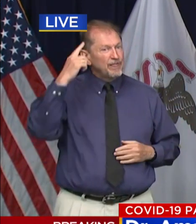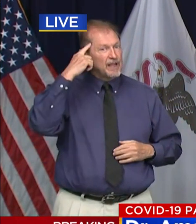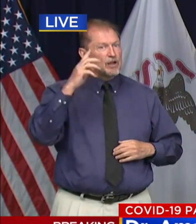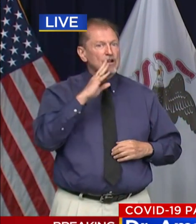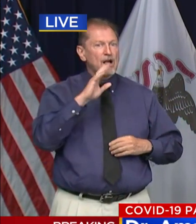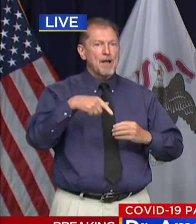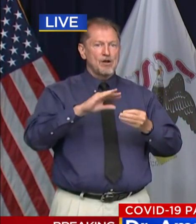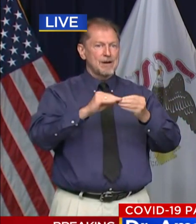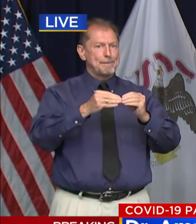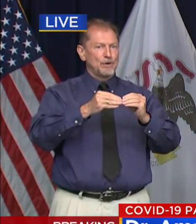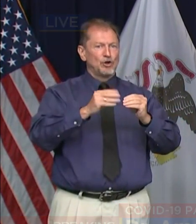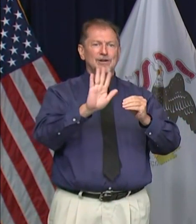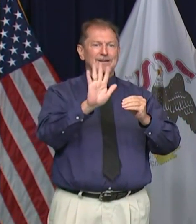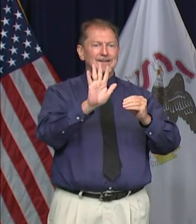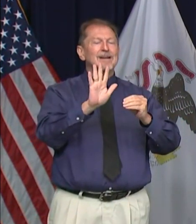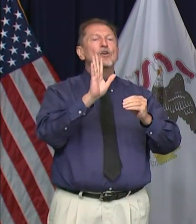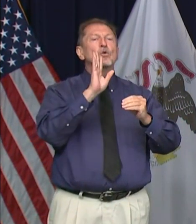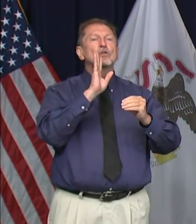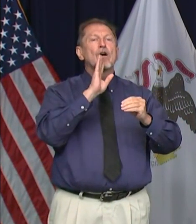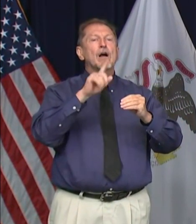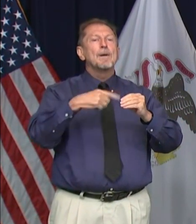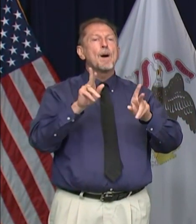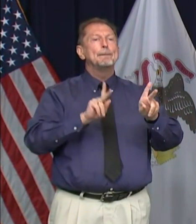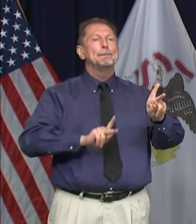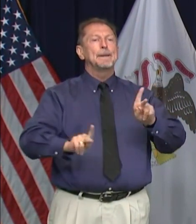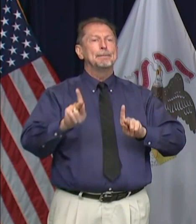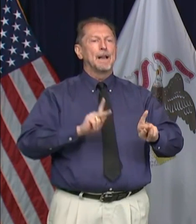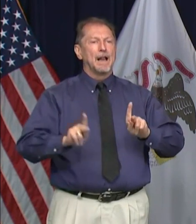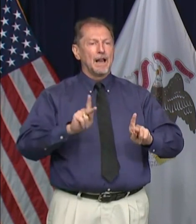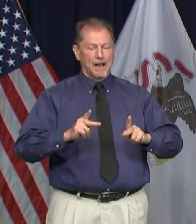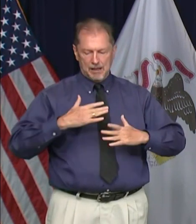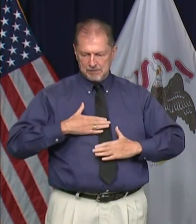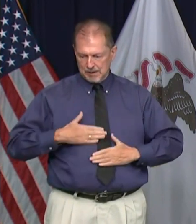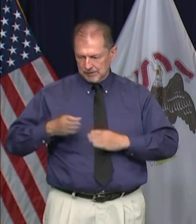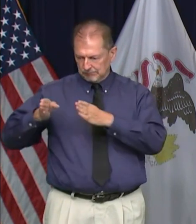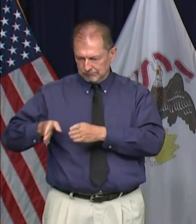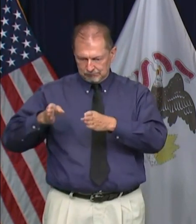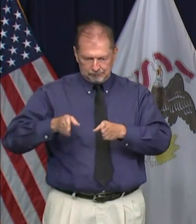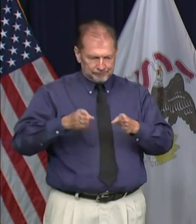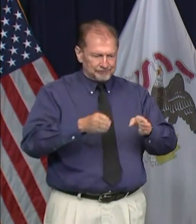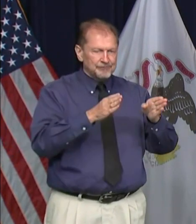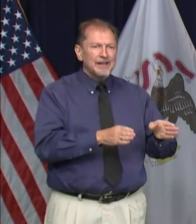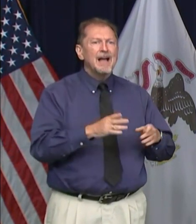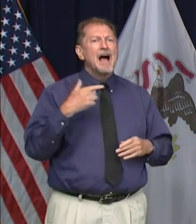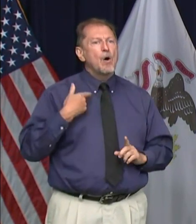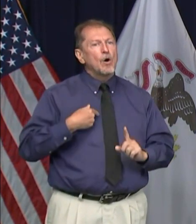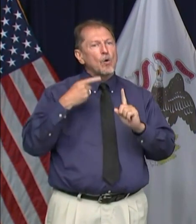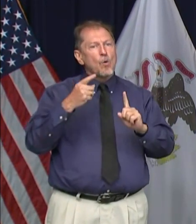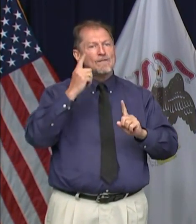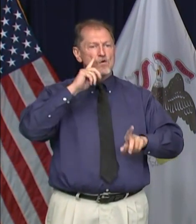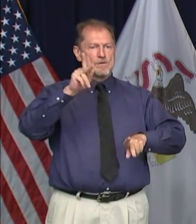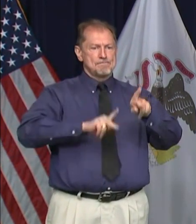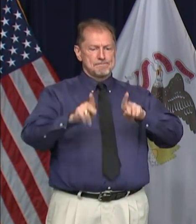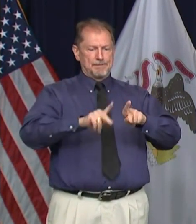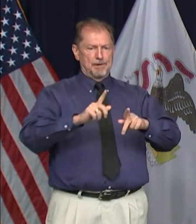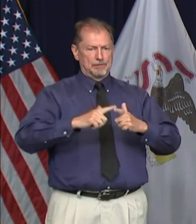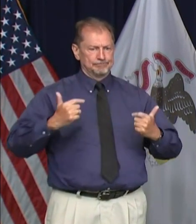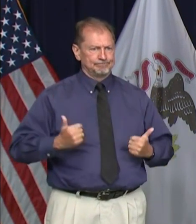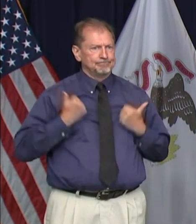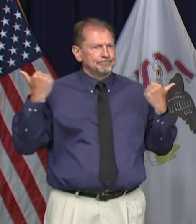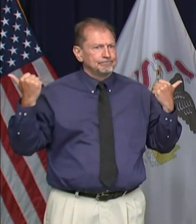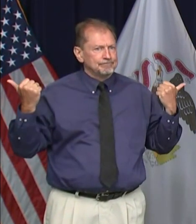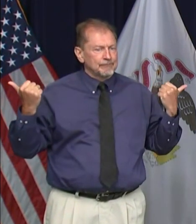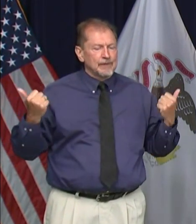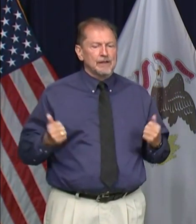is people. Public health's entire goal is to help people and prevent